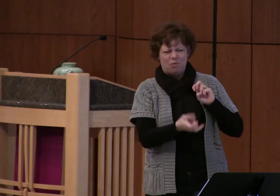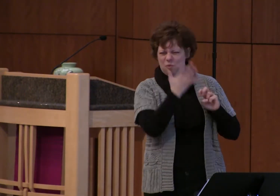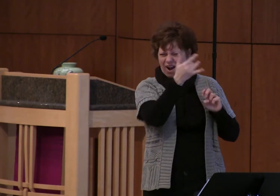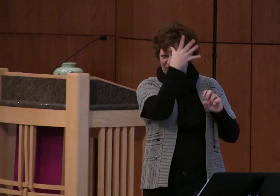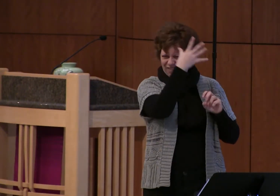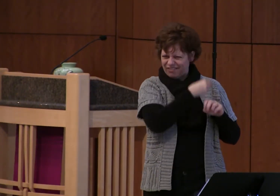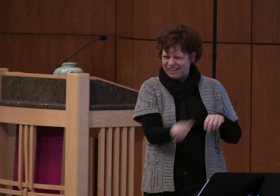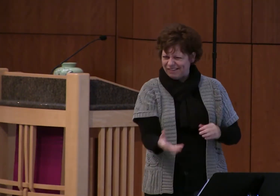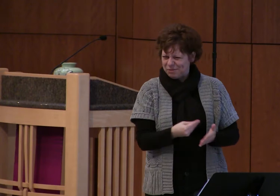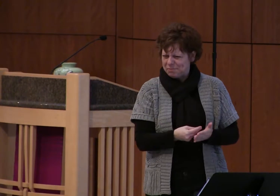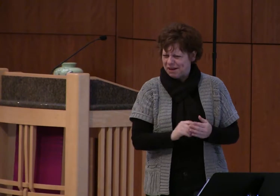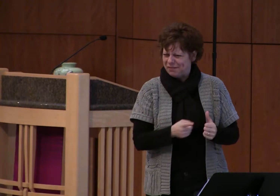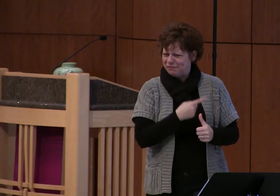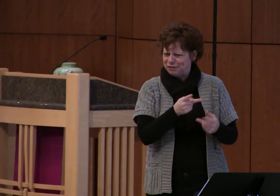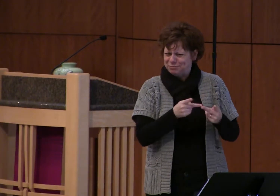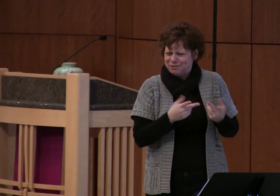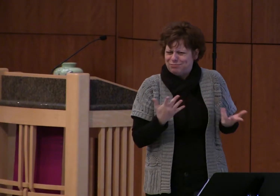that share of the inheritance